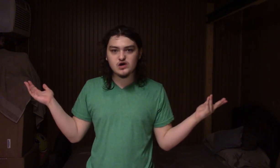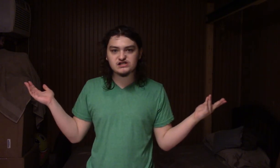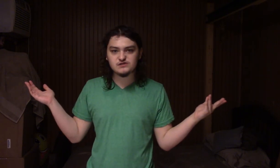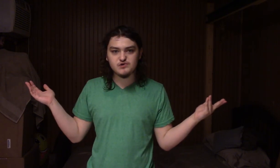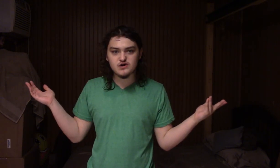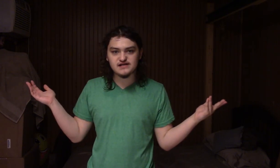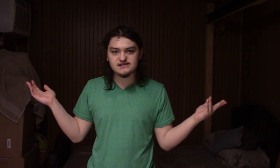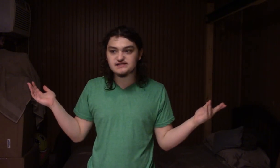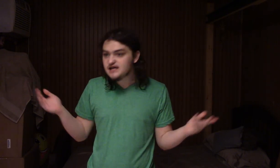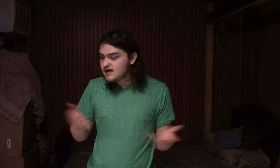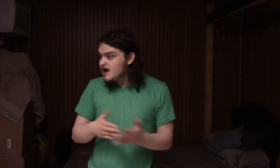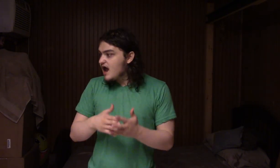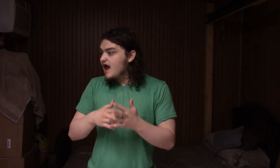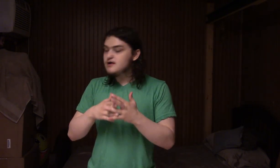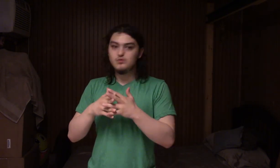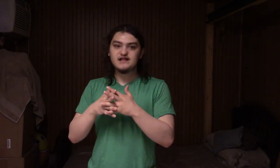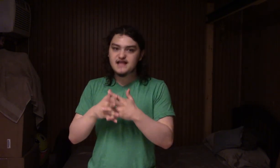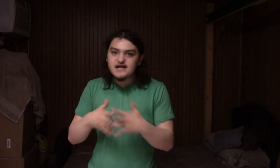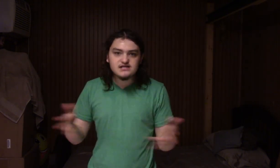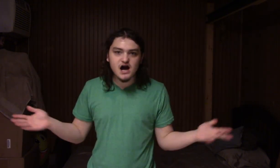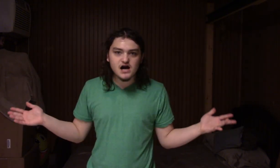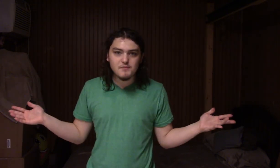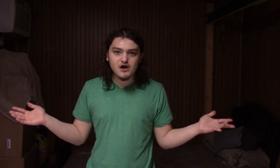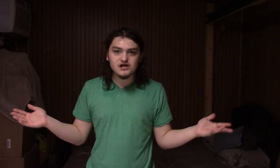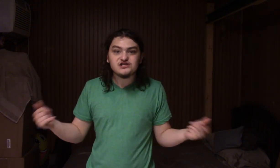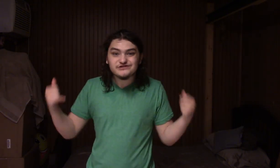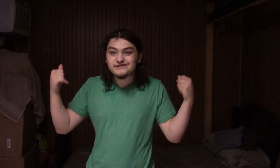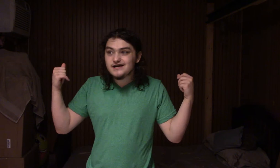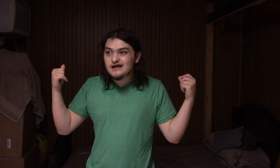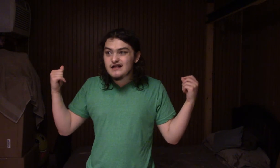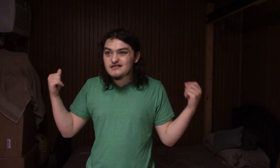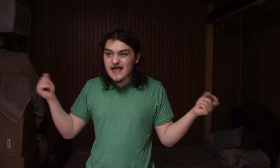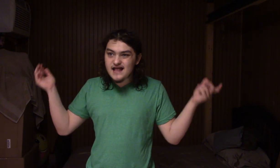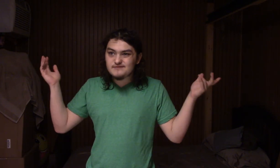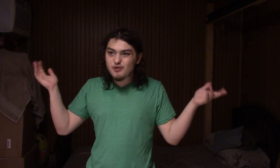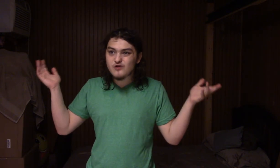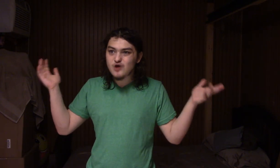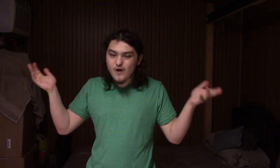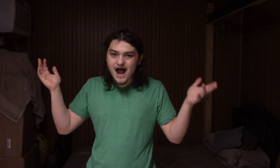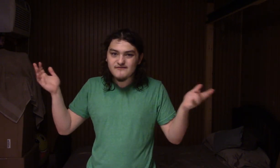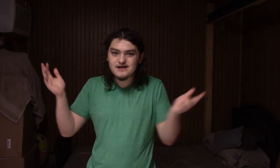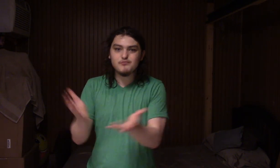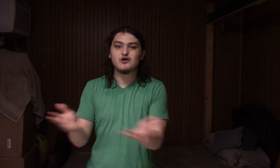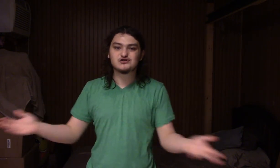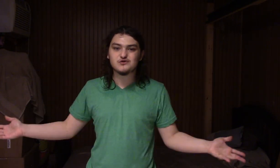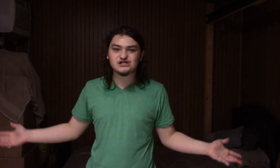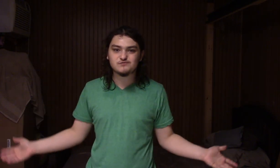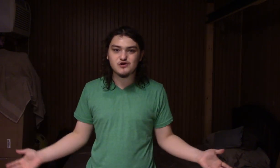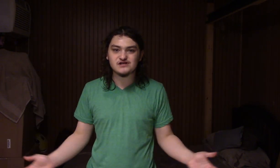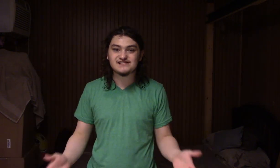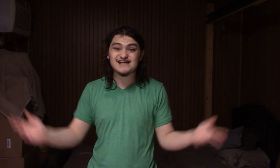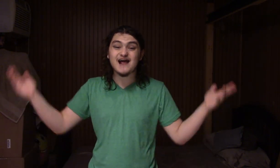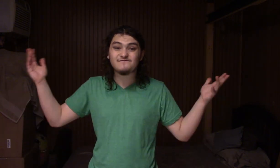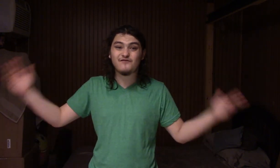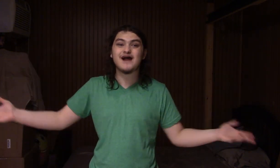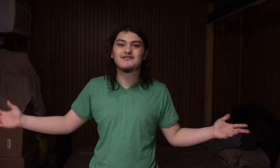experiences. And, when they talk about Asians, they don't have any personal experiences. And, frankly,